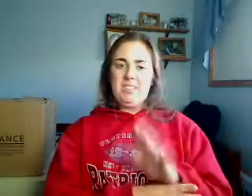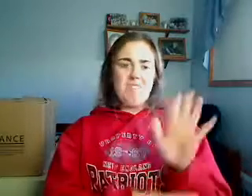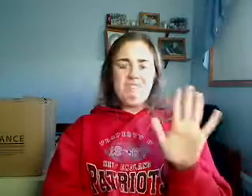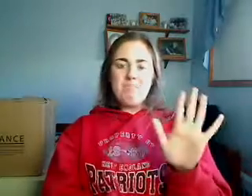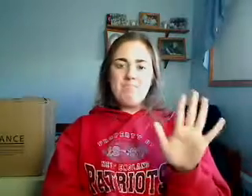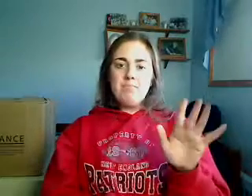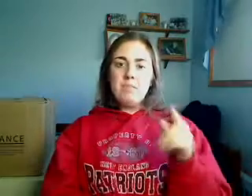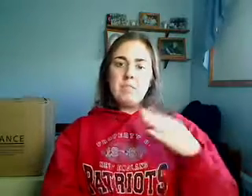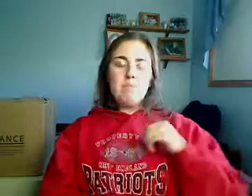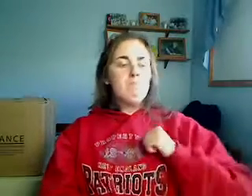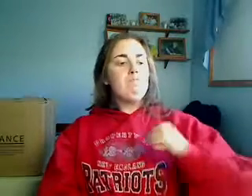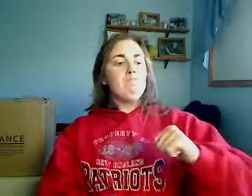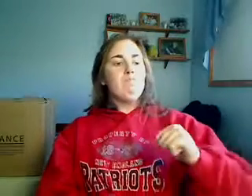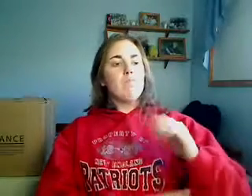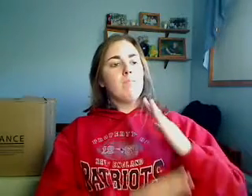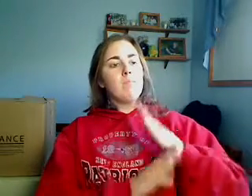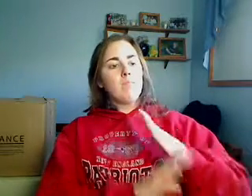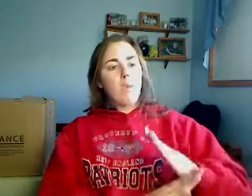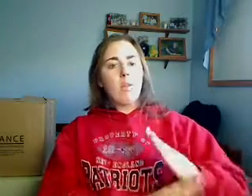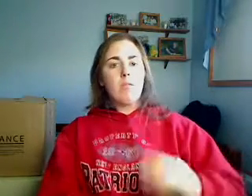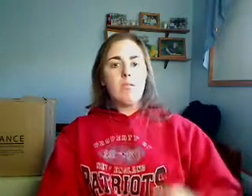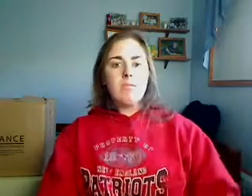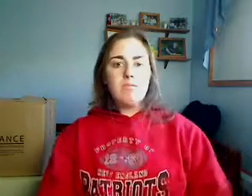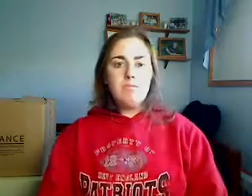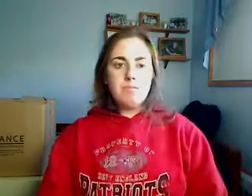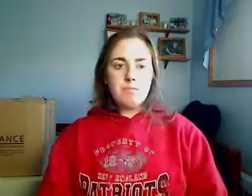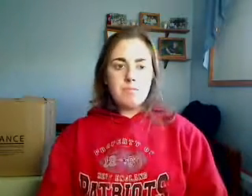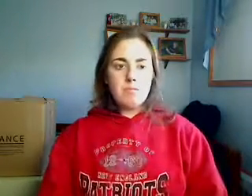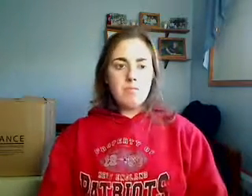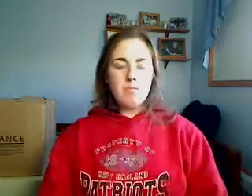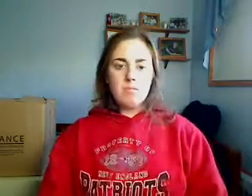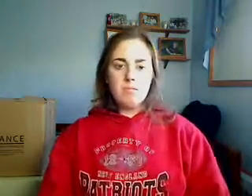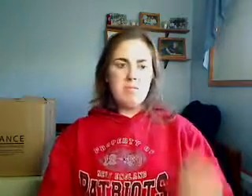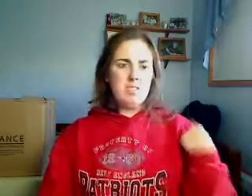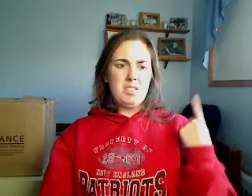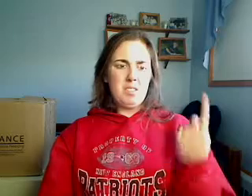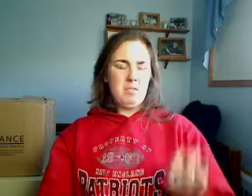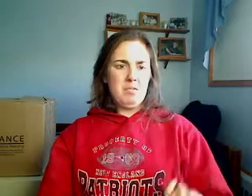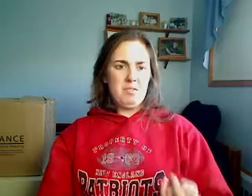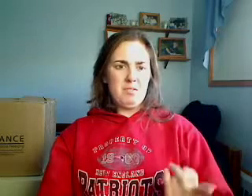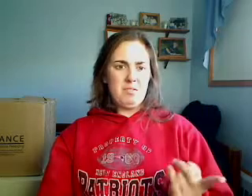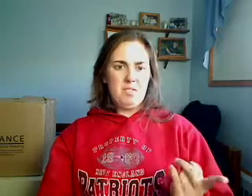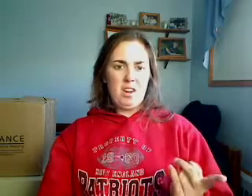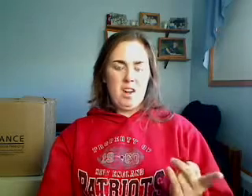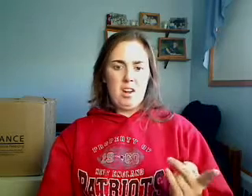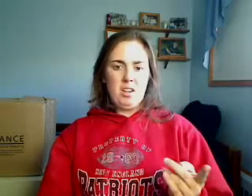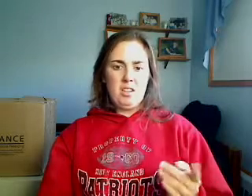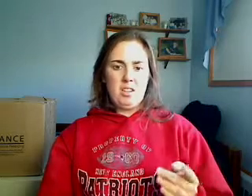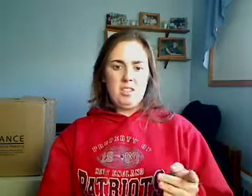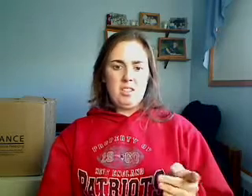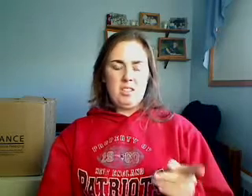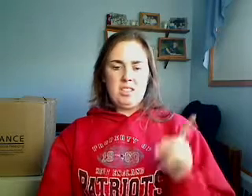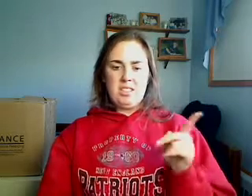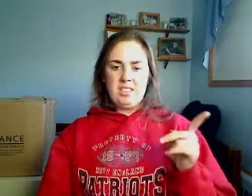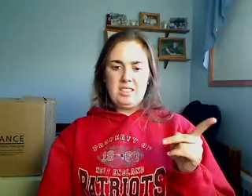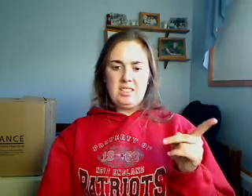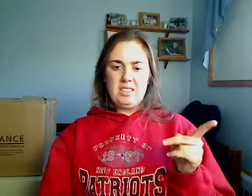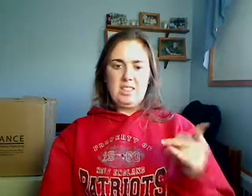probably earned $900 million or something like that in additional monies coming from